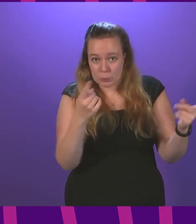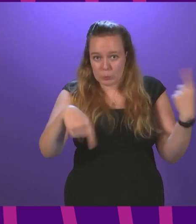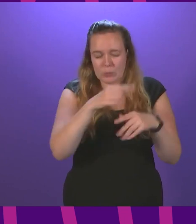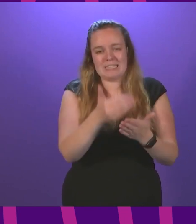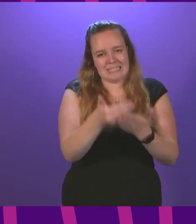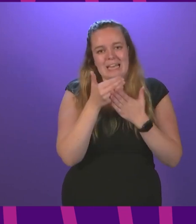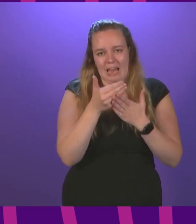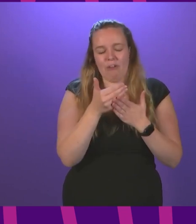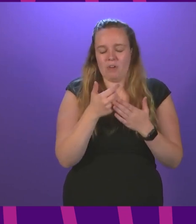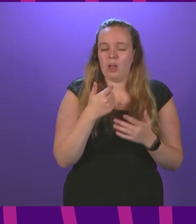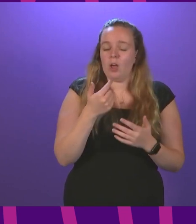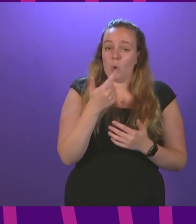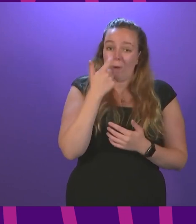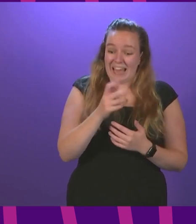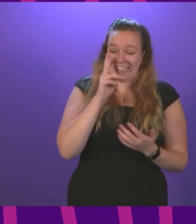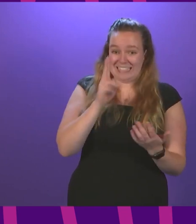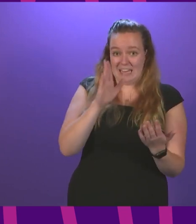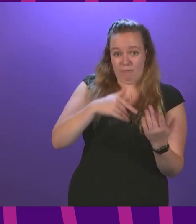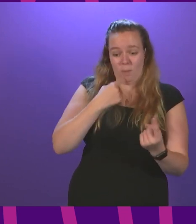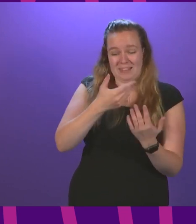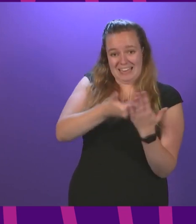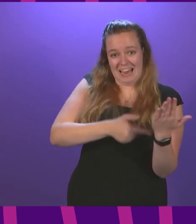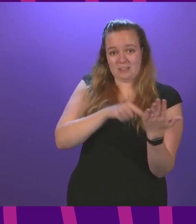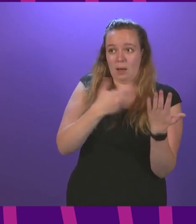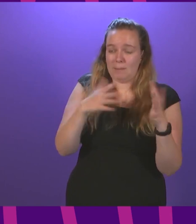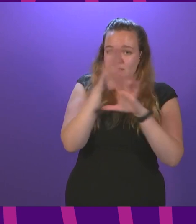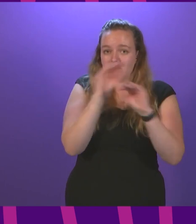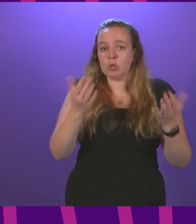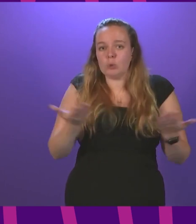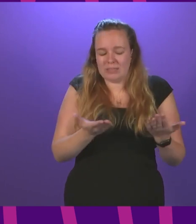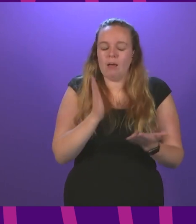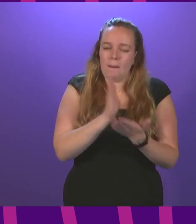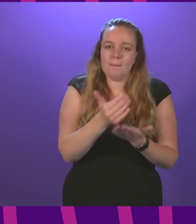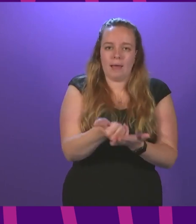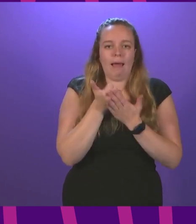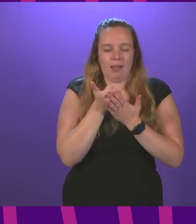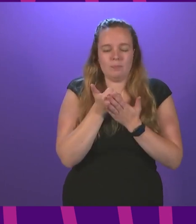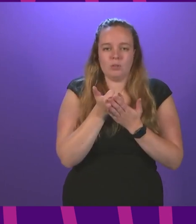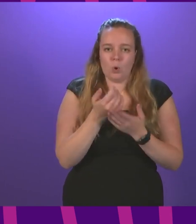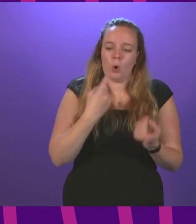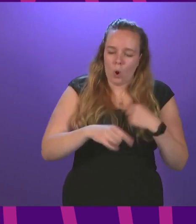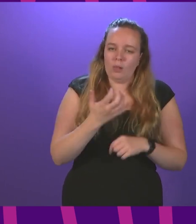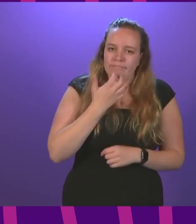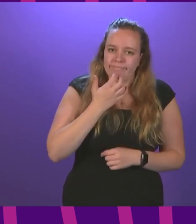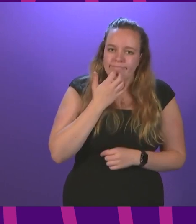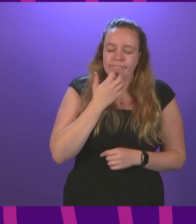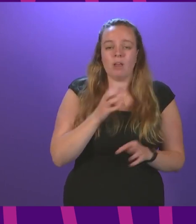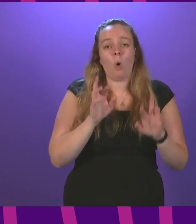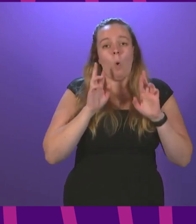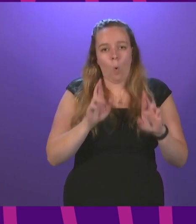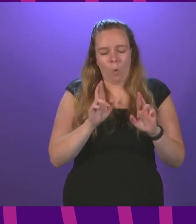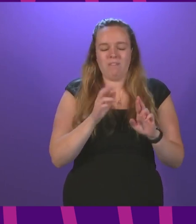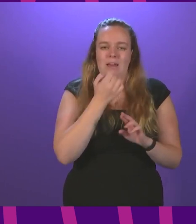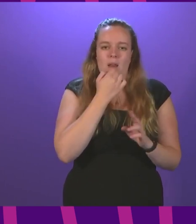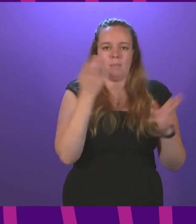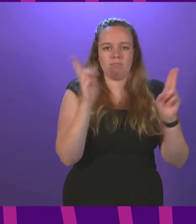safer. And as we can see from the data I have reported today, they are making a difference. So let's all stick with it and hopefully get